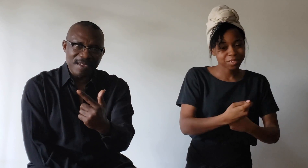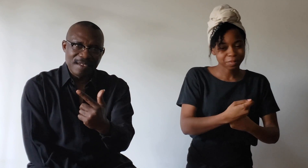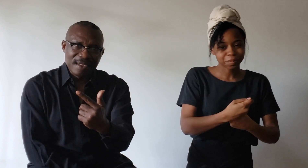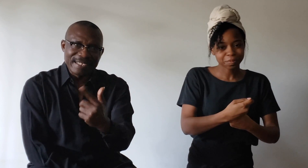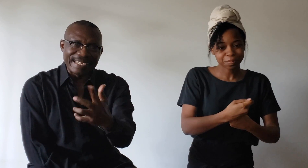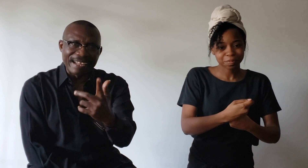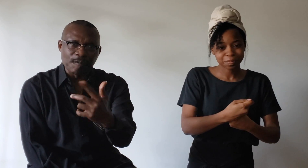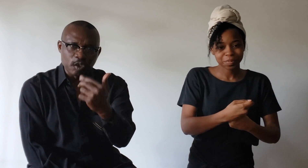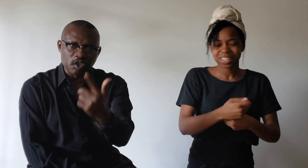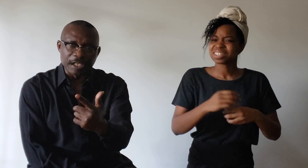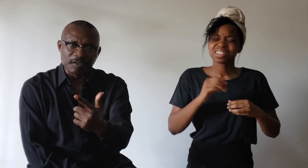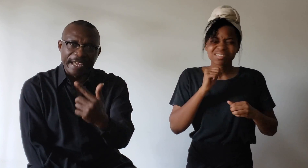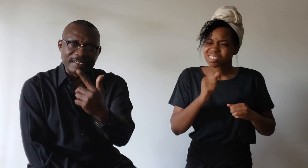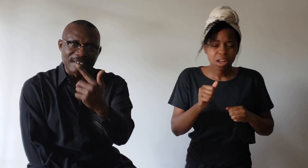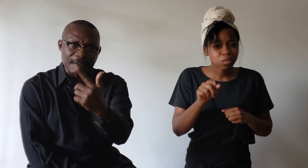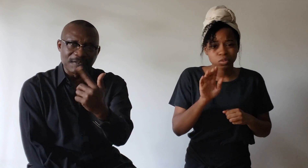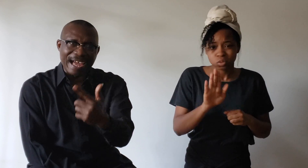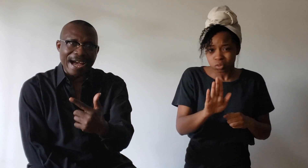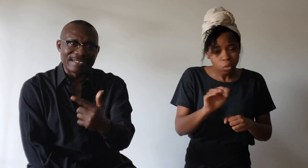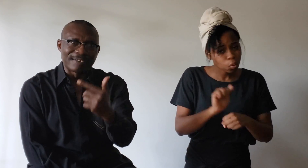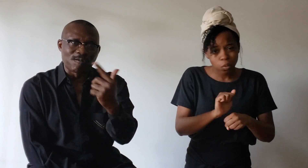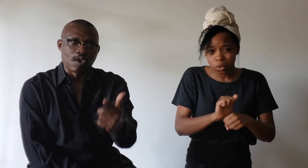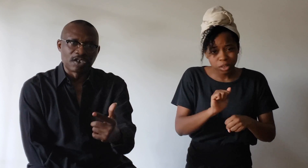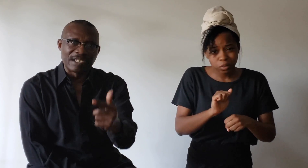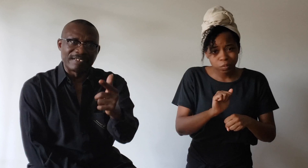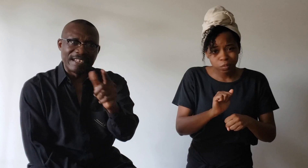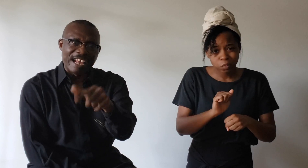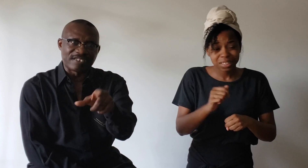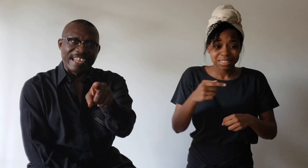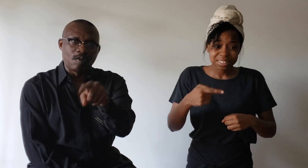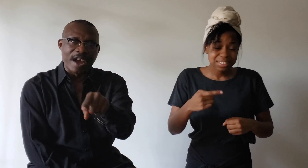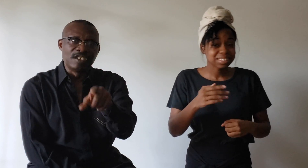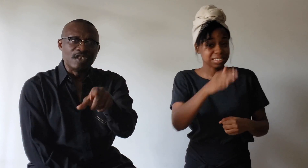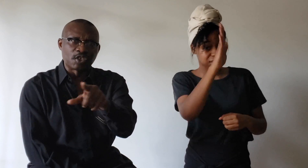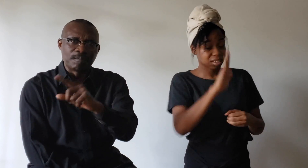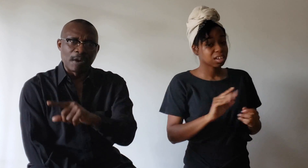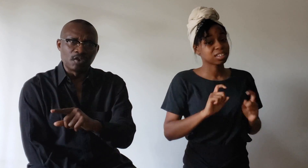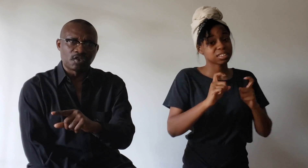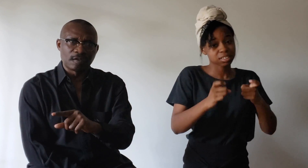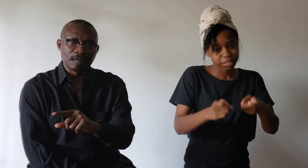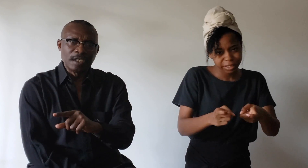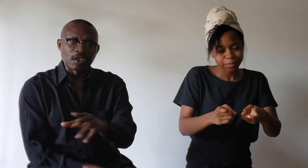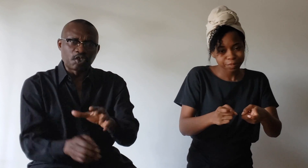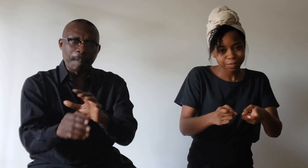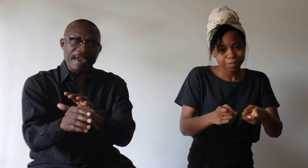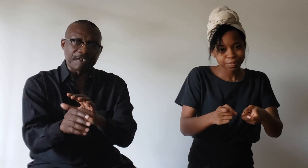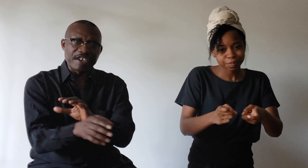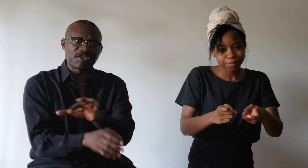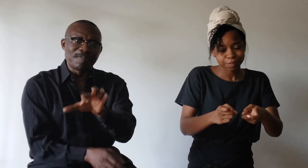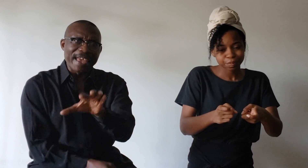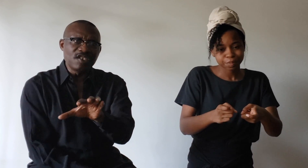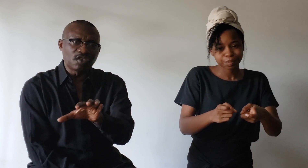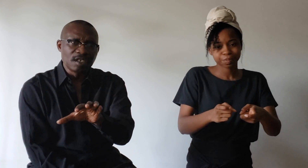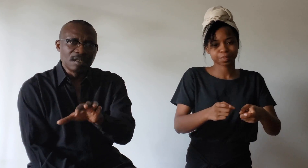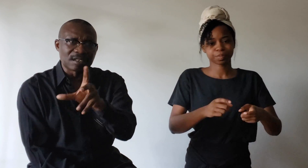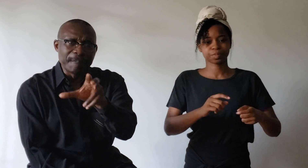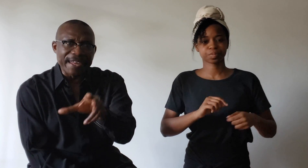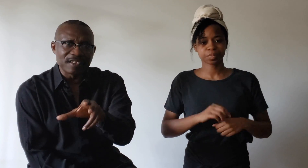So, to be a Christian means you're committed